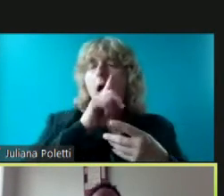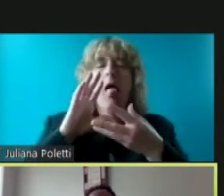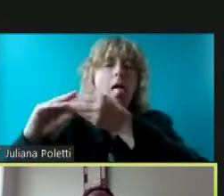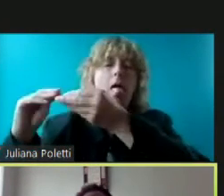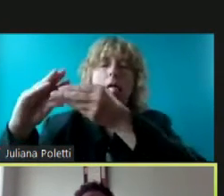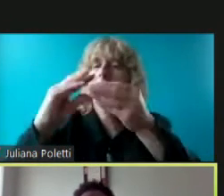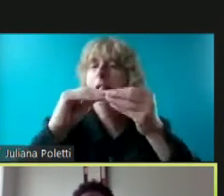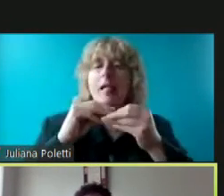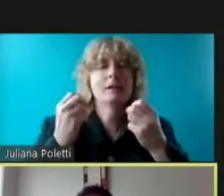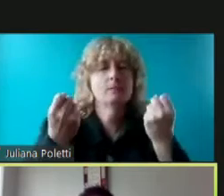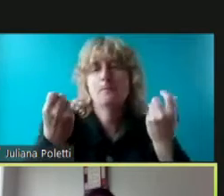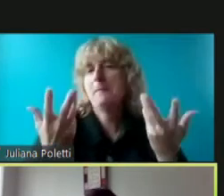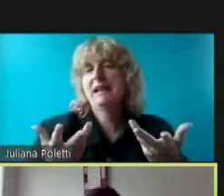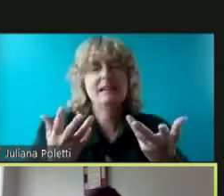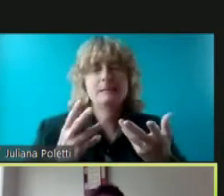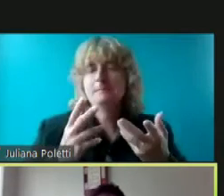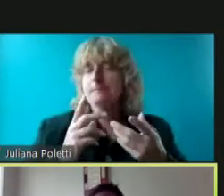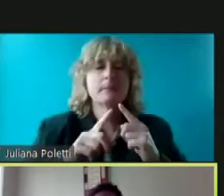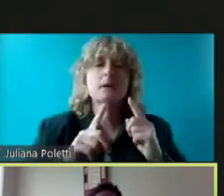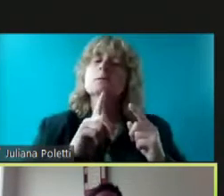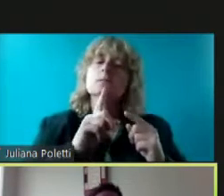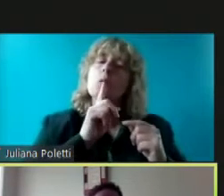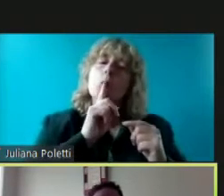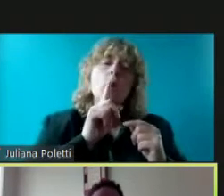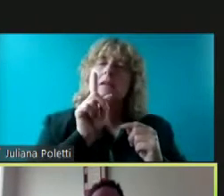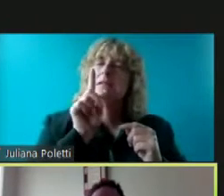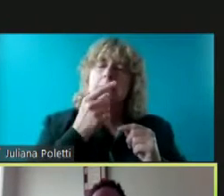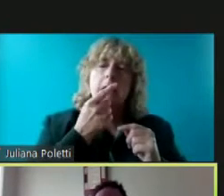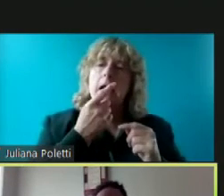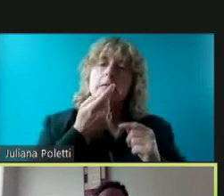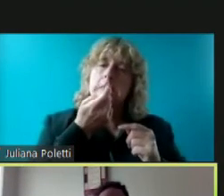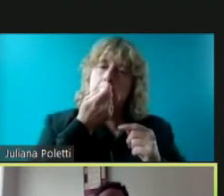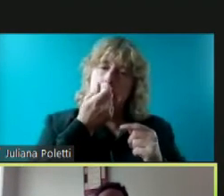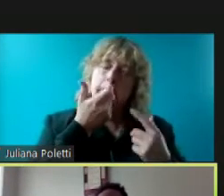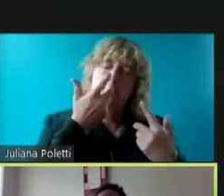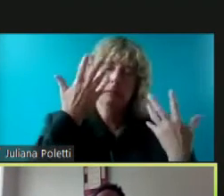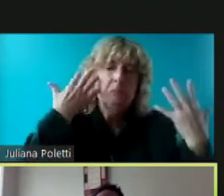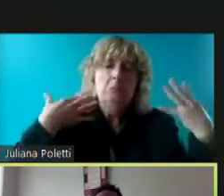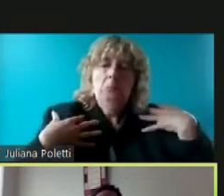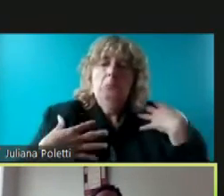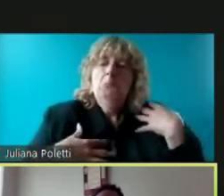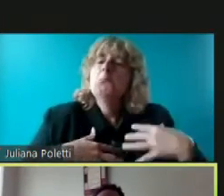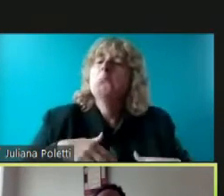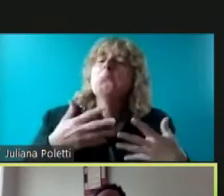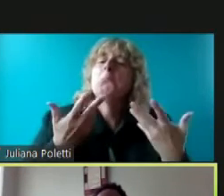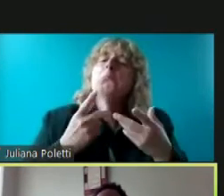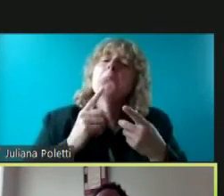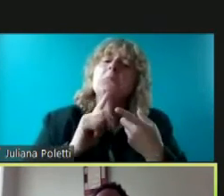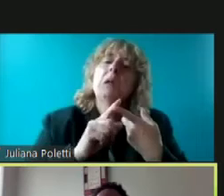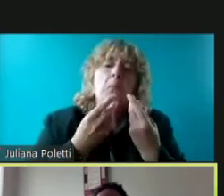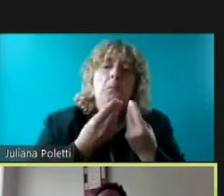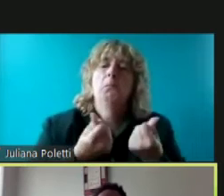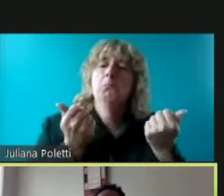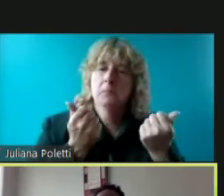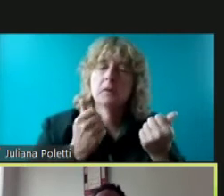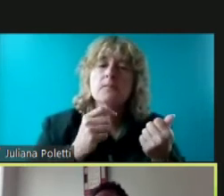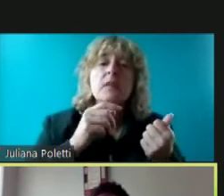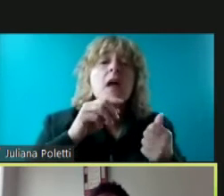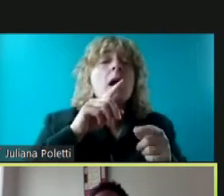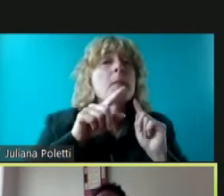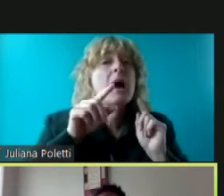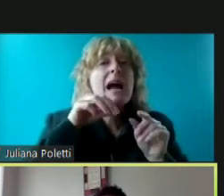you do such a good job thank you thank you um but we're gonna keep going on and we're still in the united states